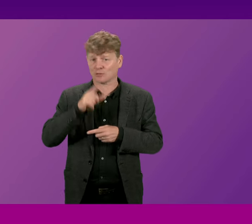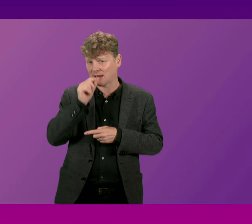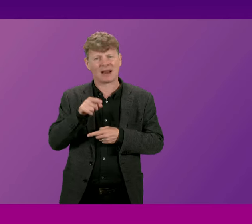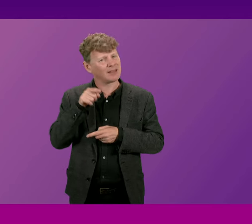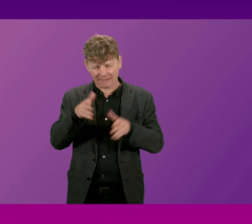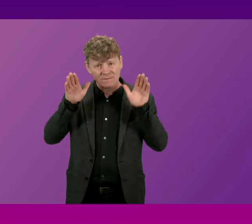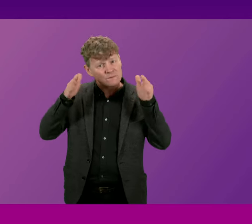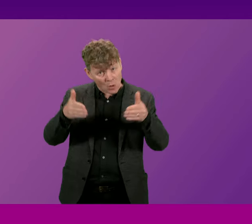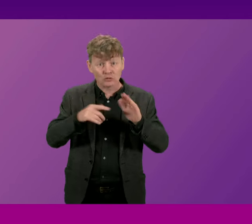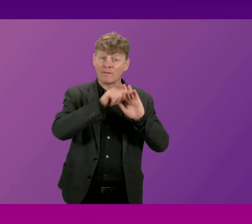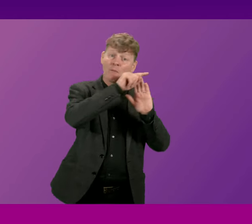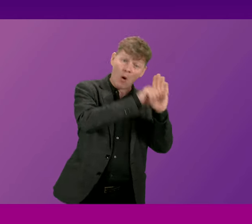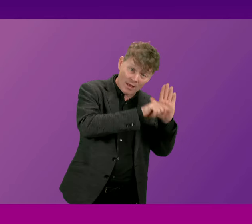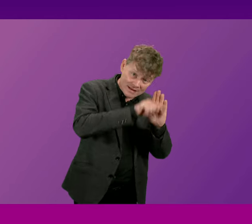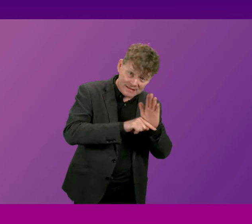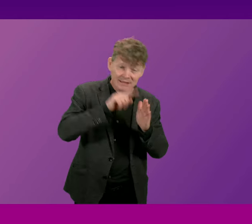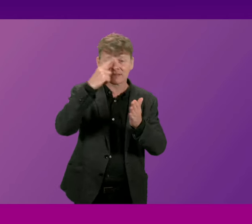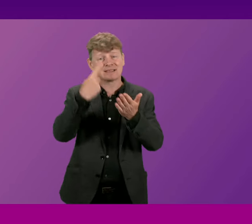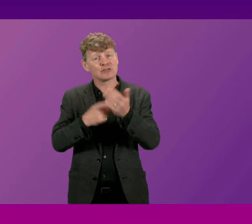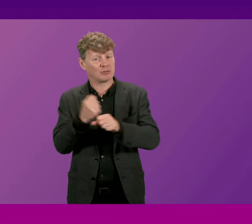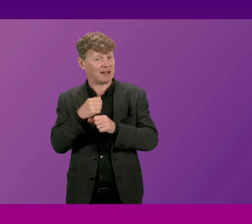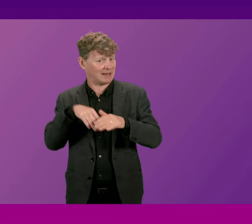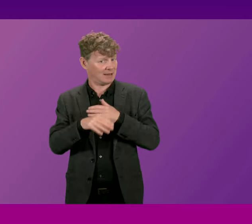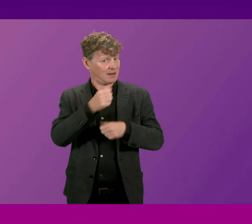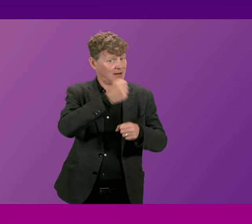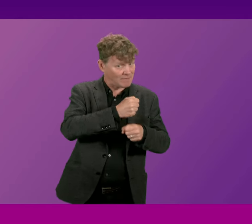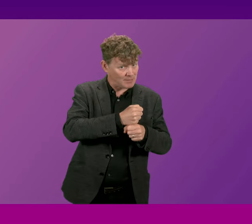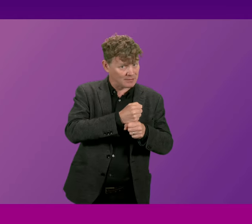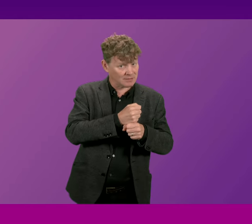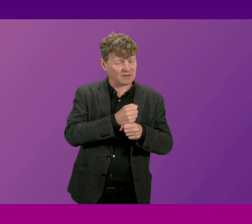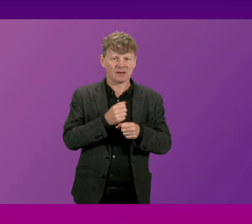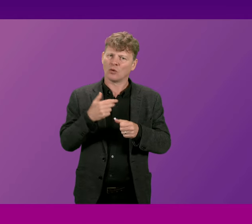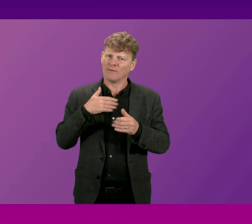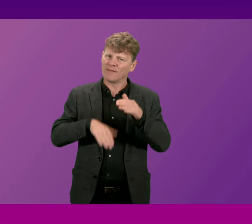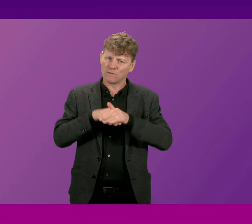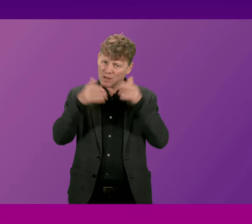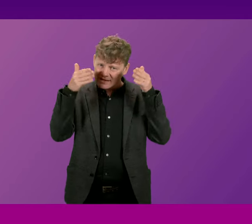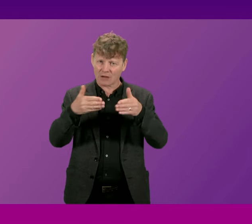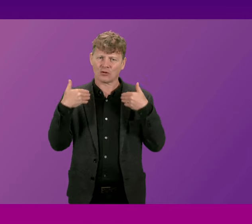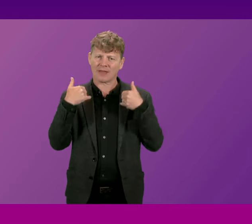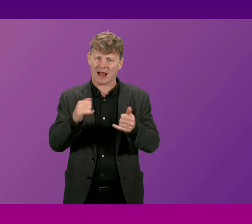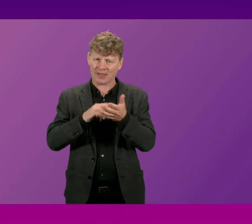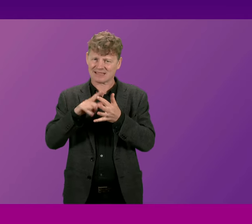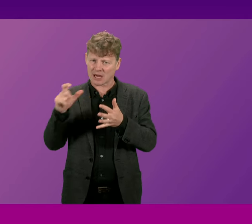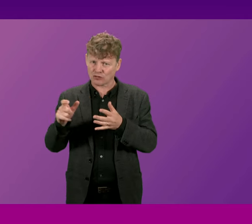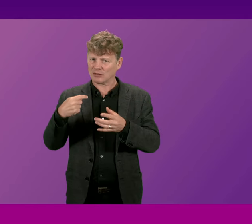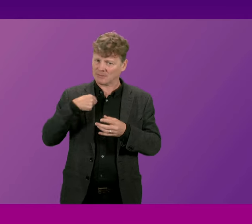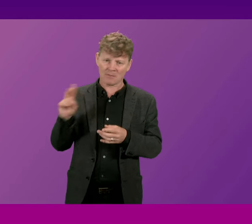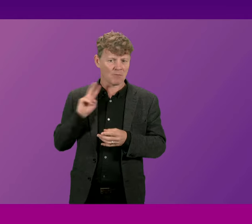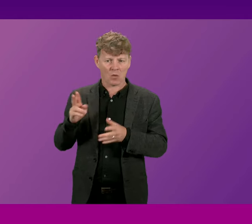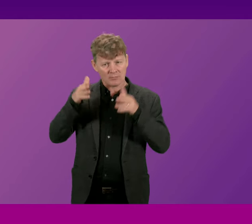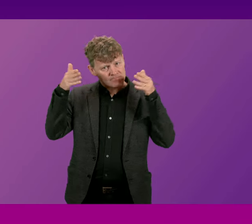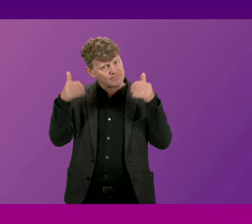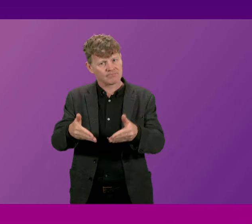the focus of policy making and decision making within the Scottish Government and it commands the full attention of the health secretary and me as part of that process